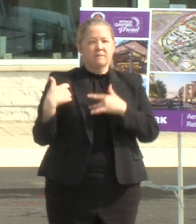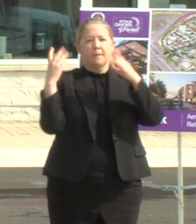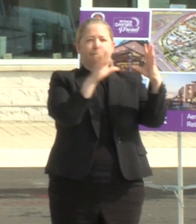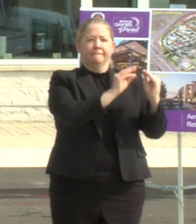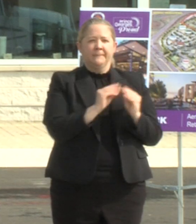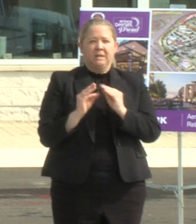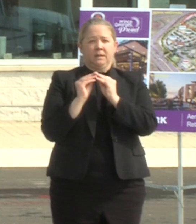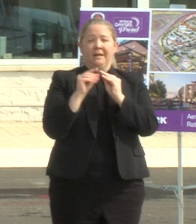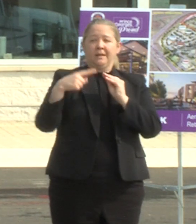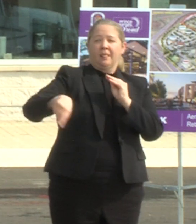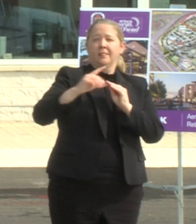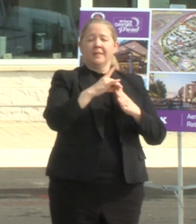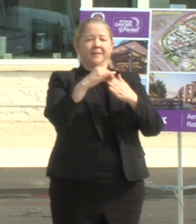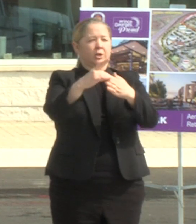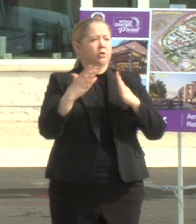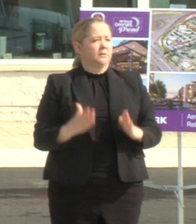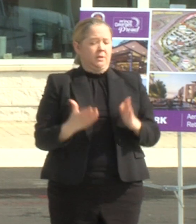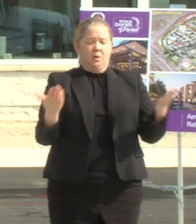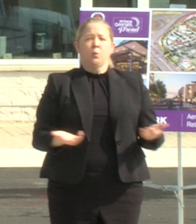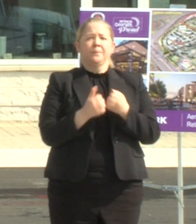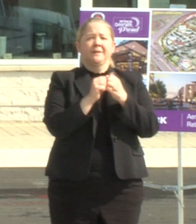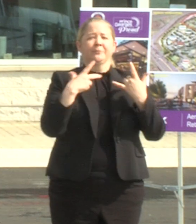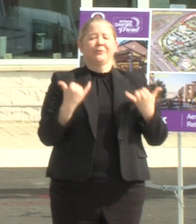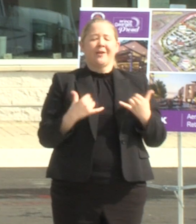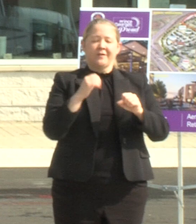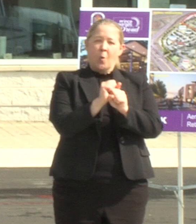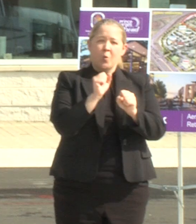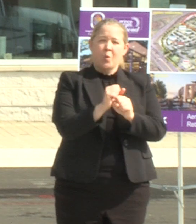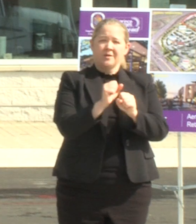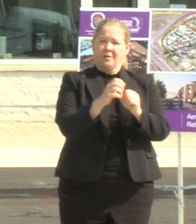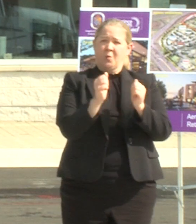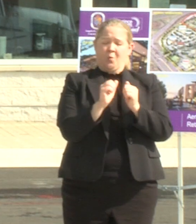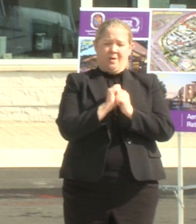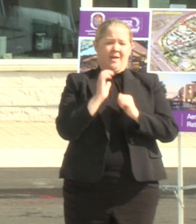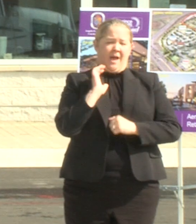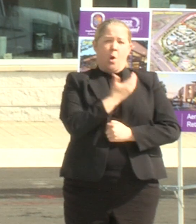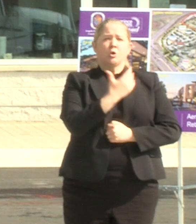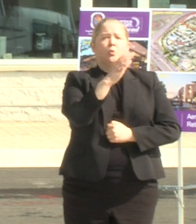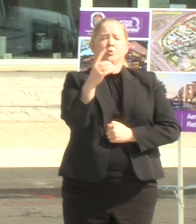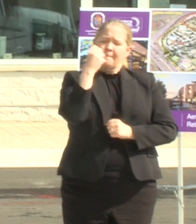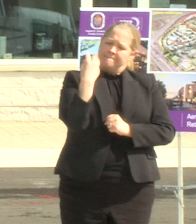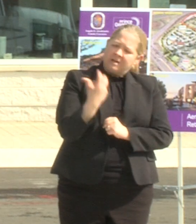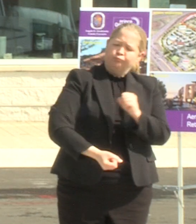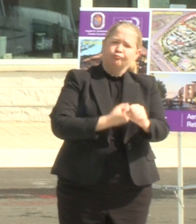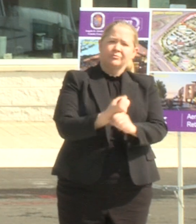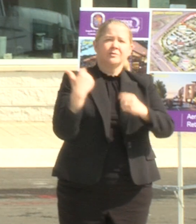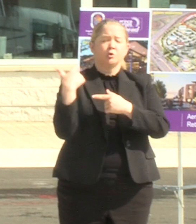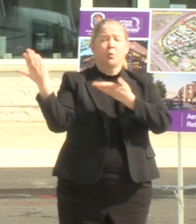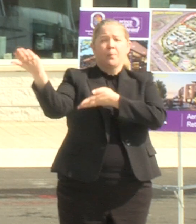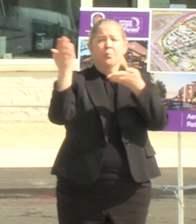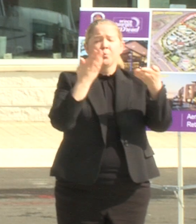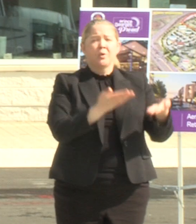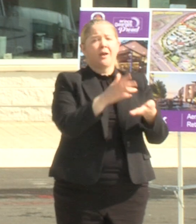these leaders here with me today have worked with our community for years to bring three quarters of a billion